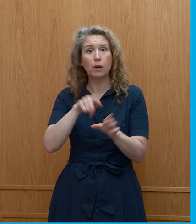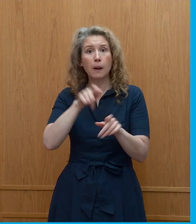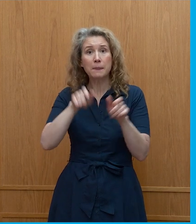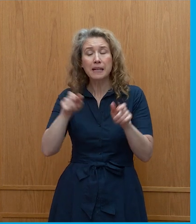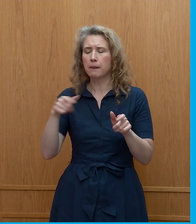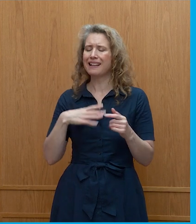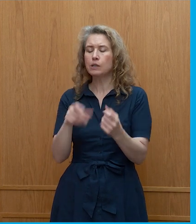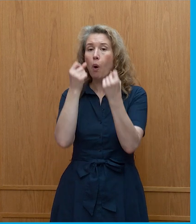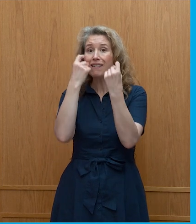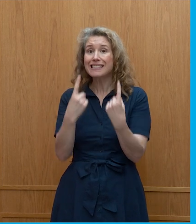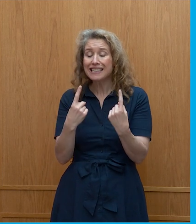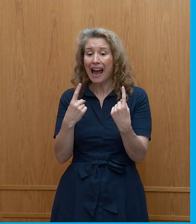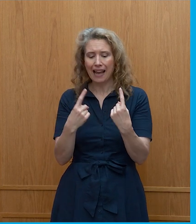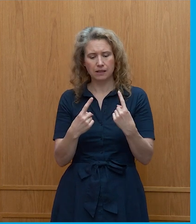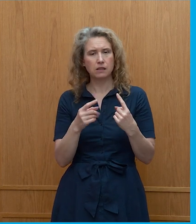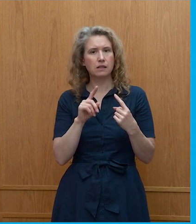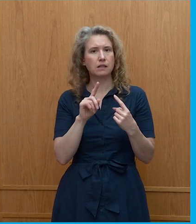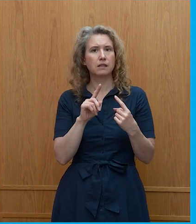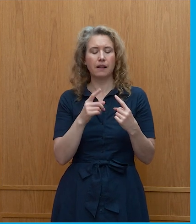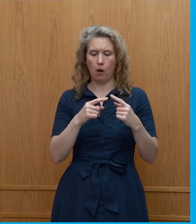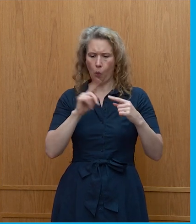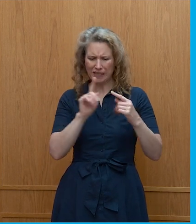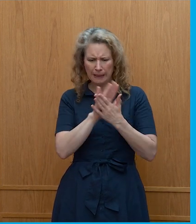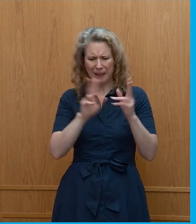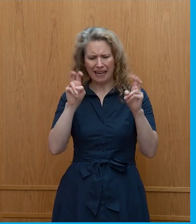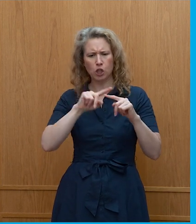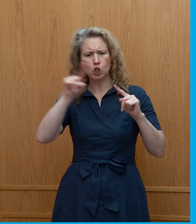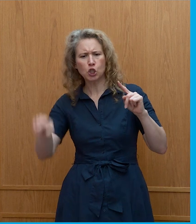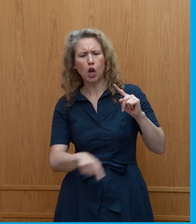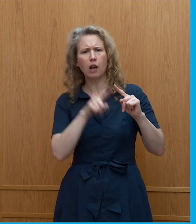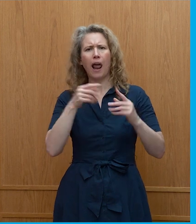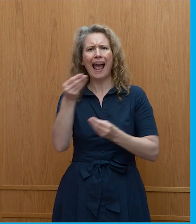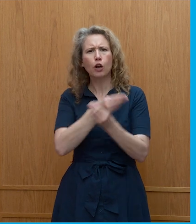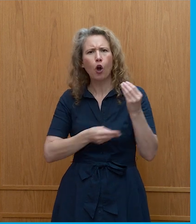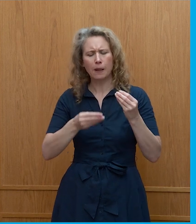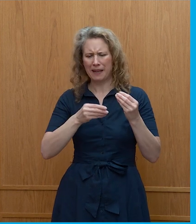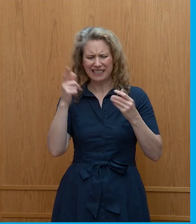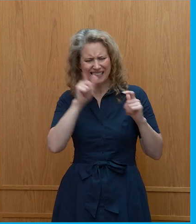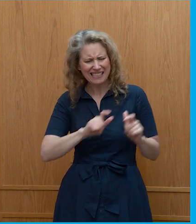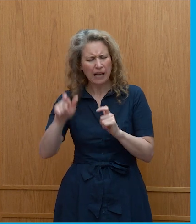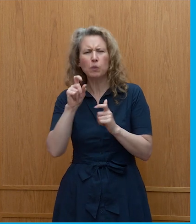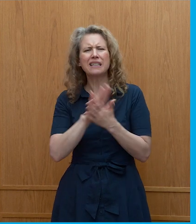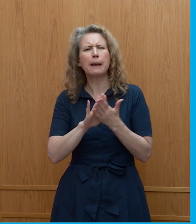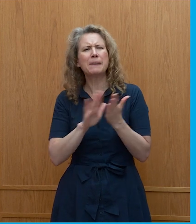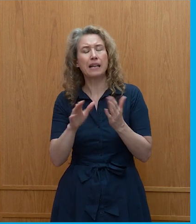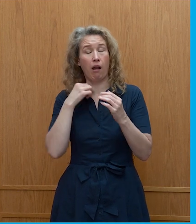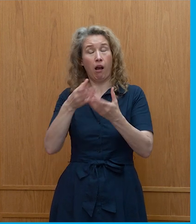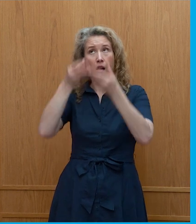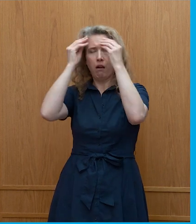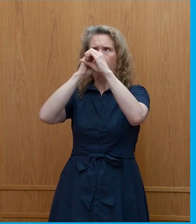the pillars of circular economy and sustainability, that it will give them a forum